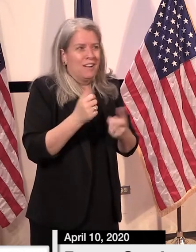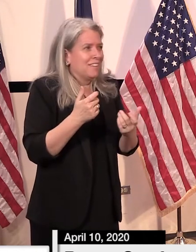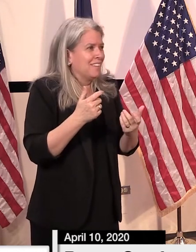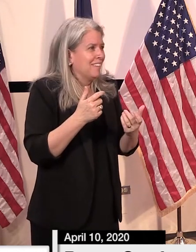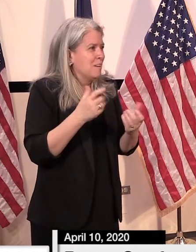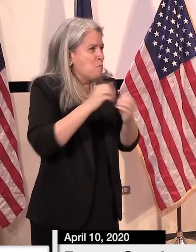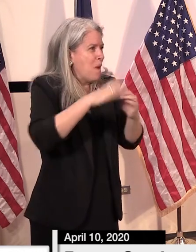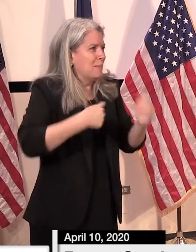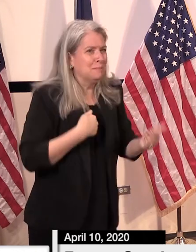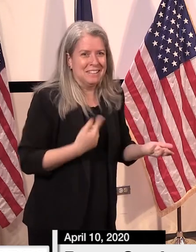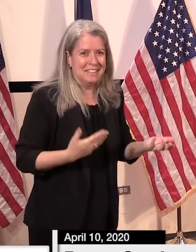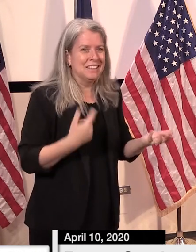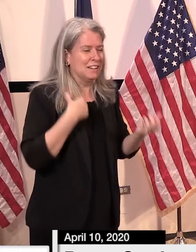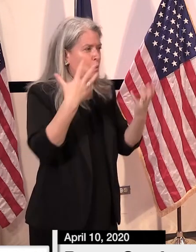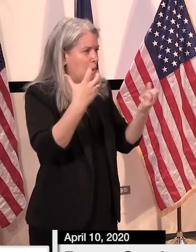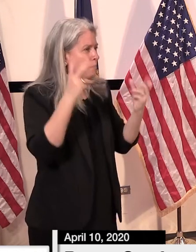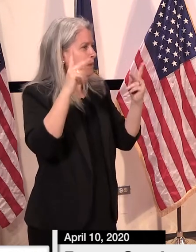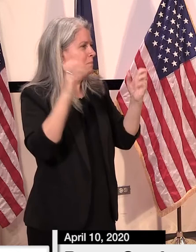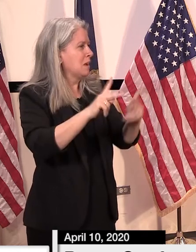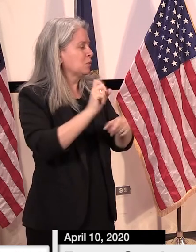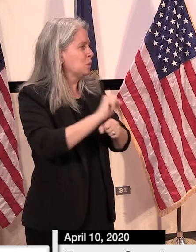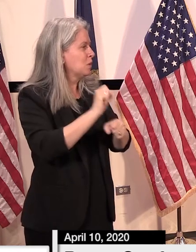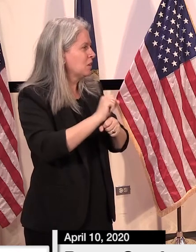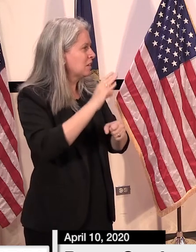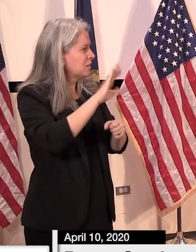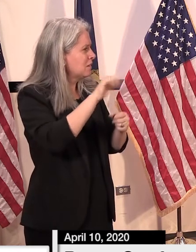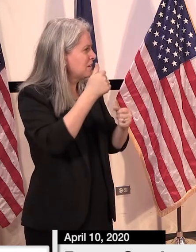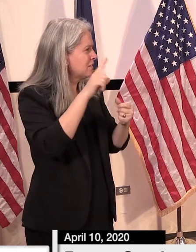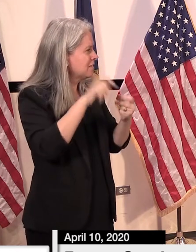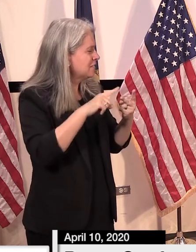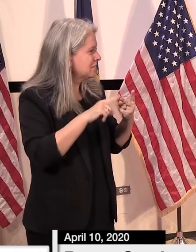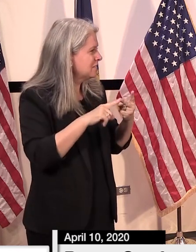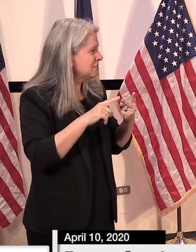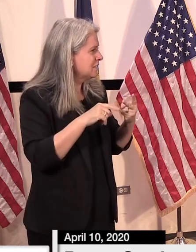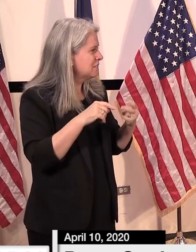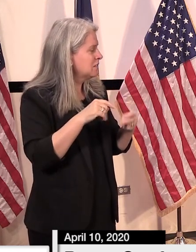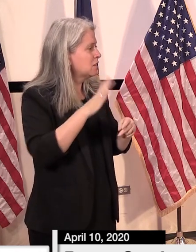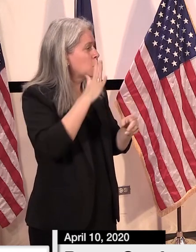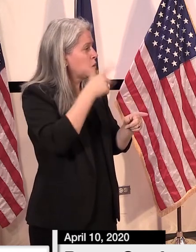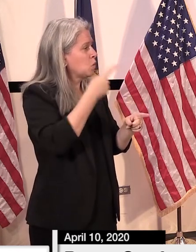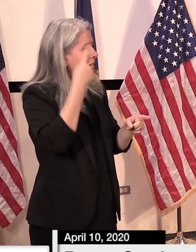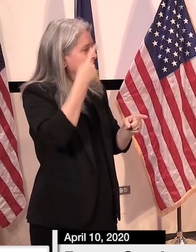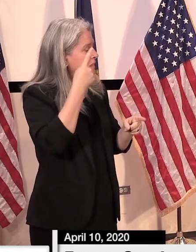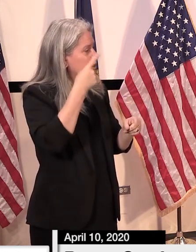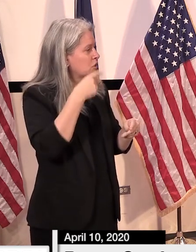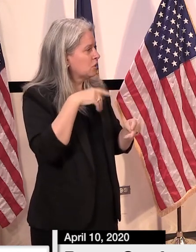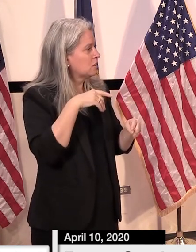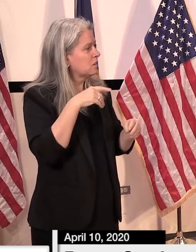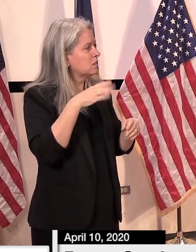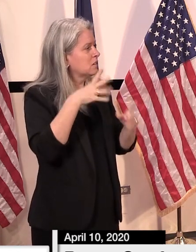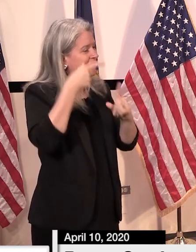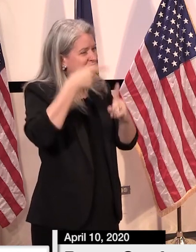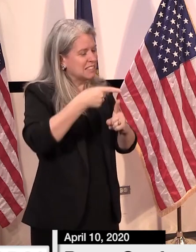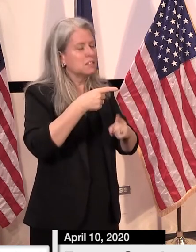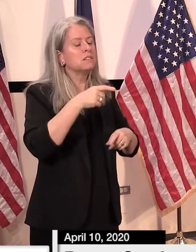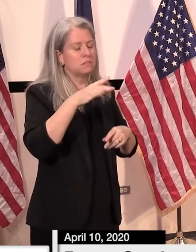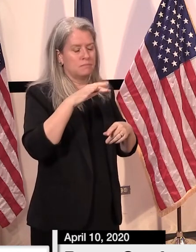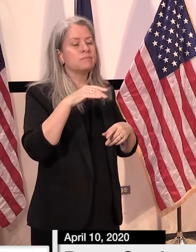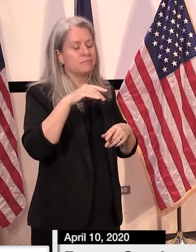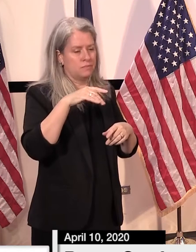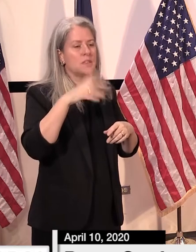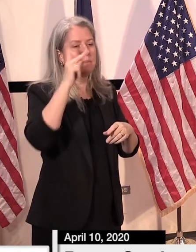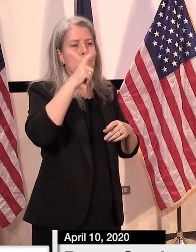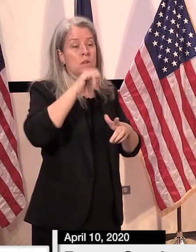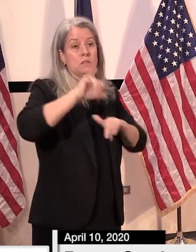and um um what was the other part of the question um would you consider targeting the social distancing